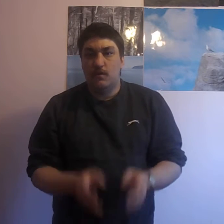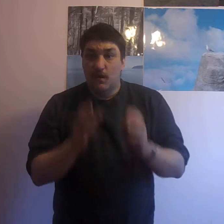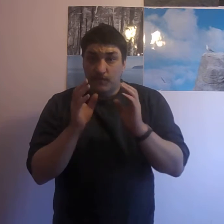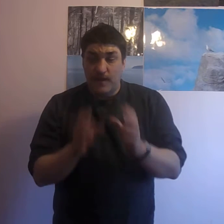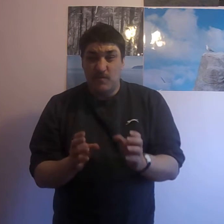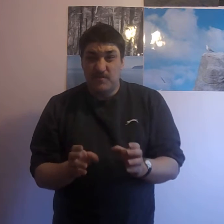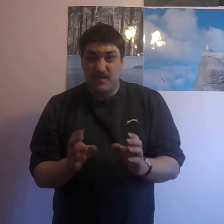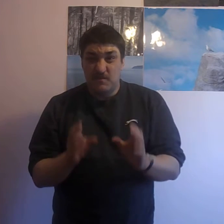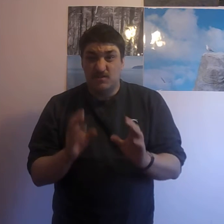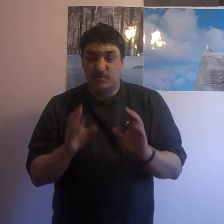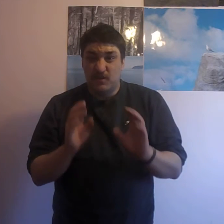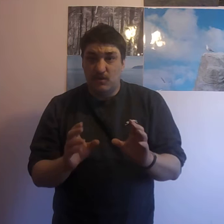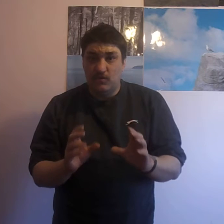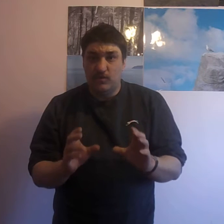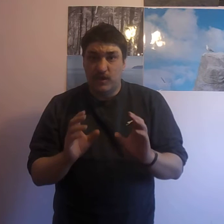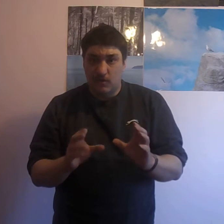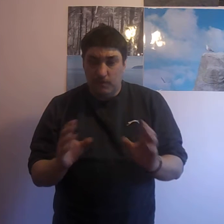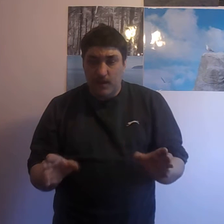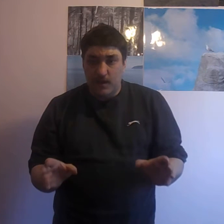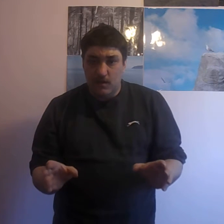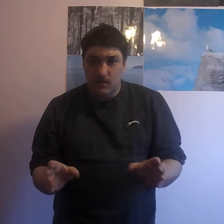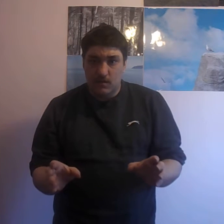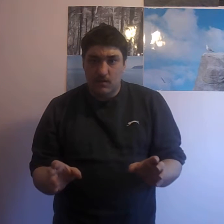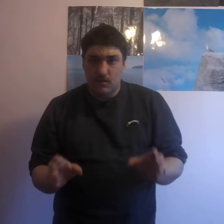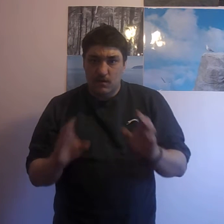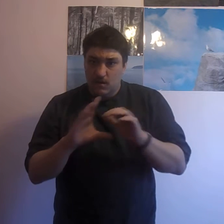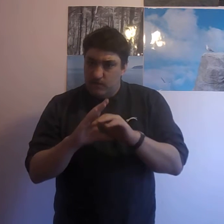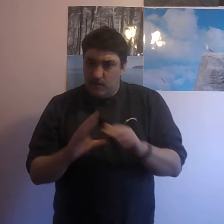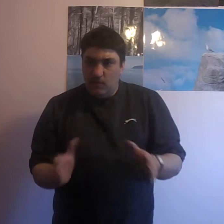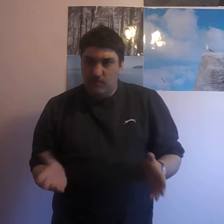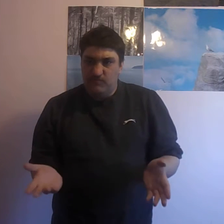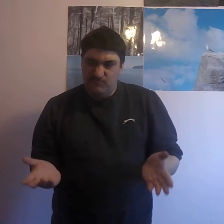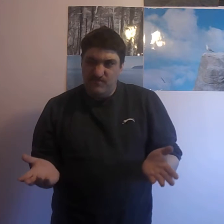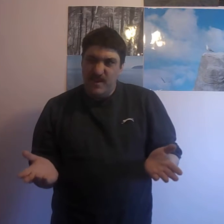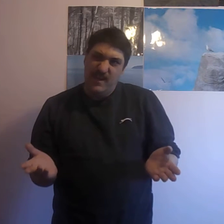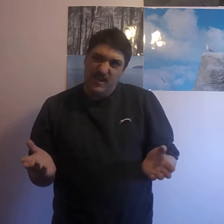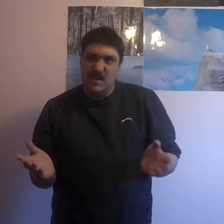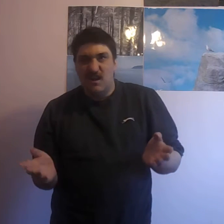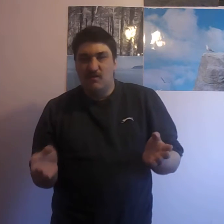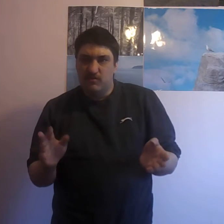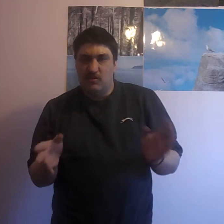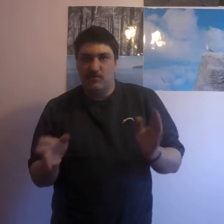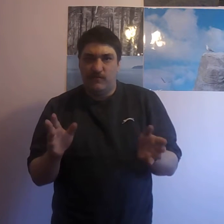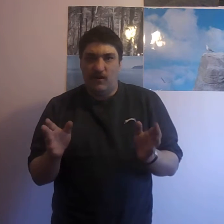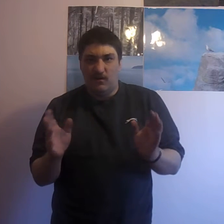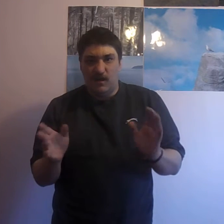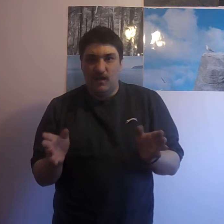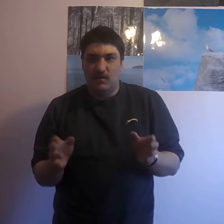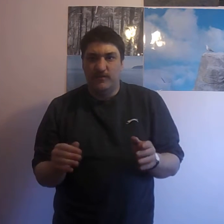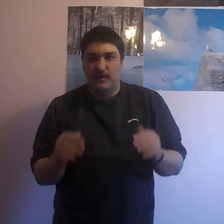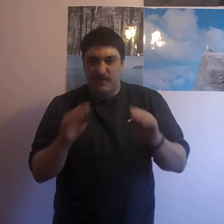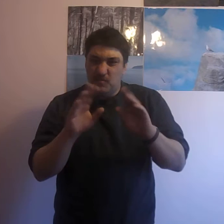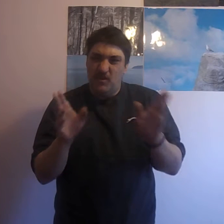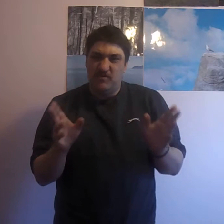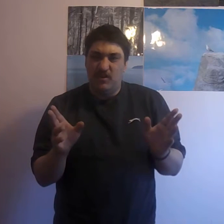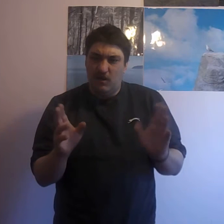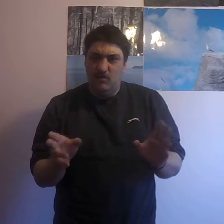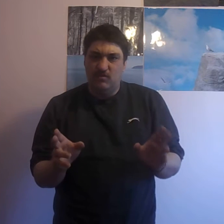They were pretty much pure single player. There was really no sort of online content. There was a local